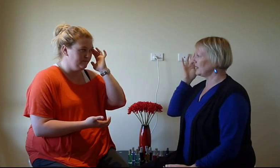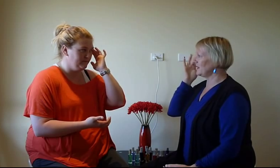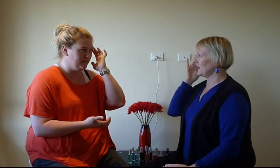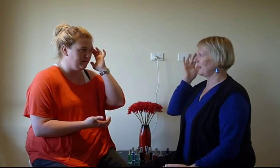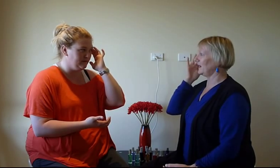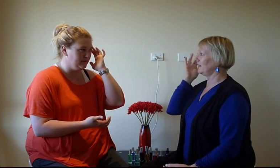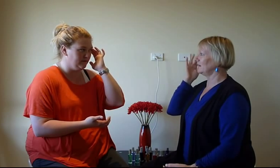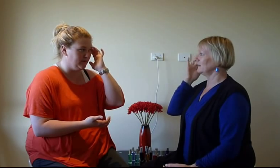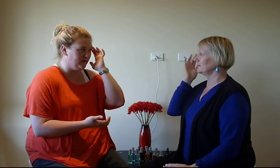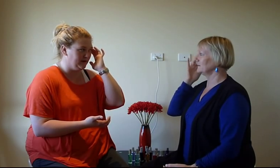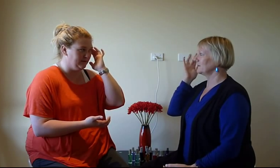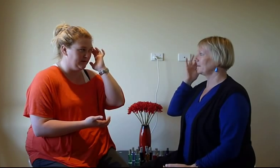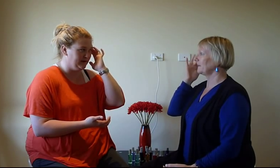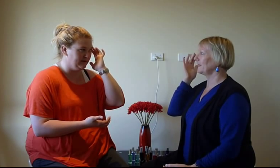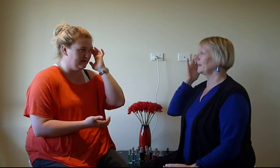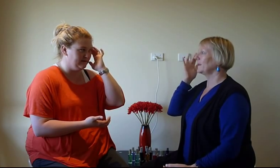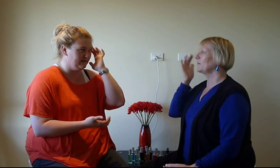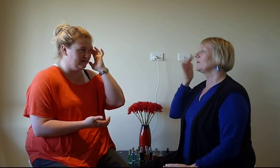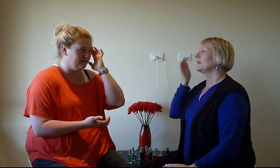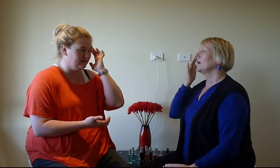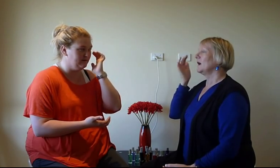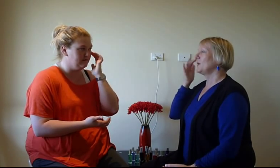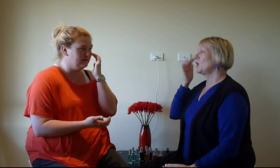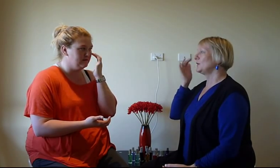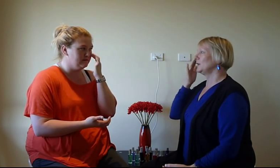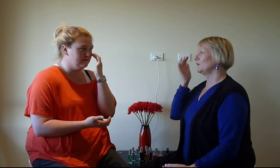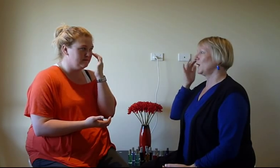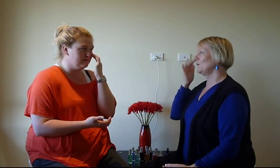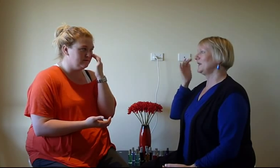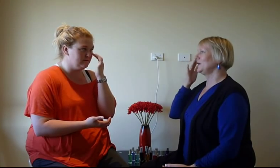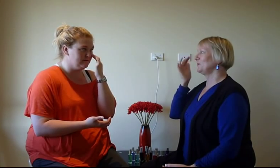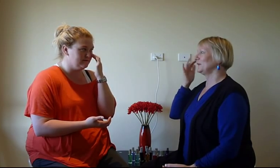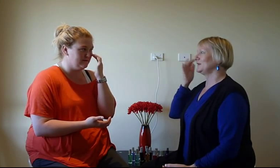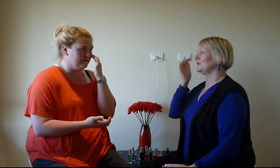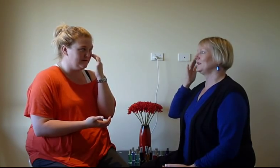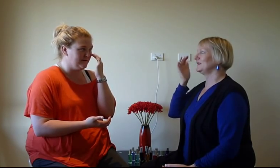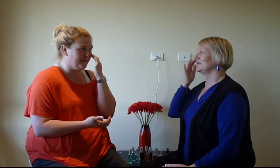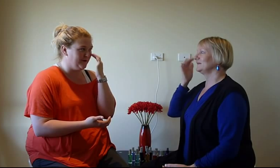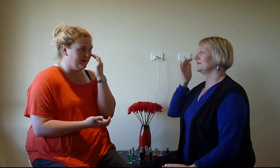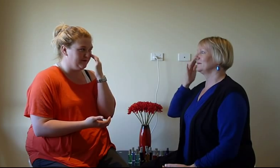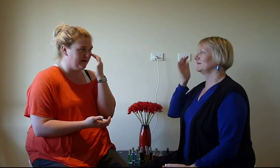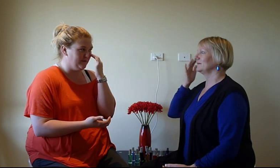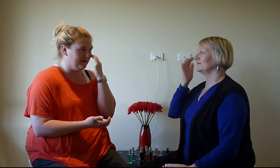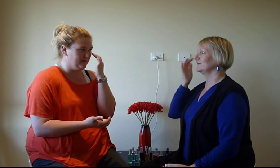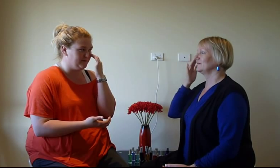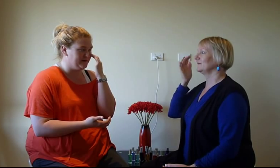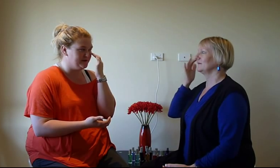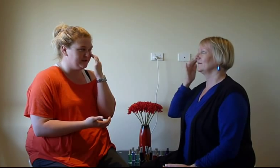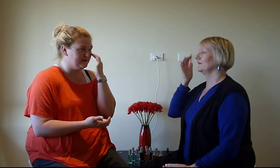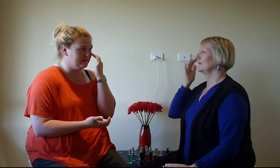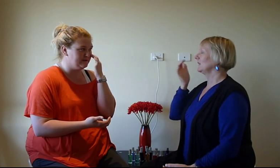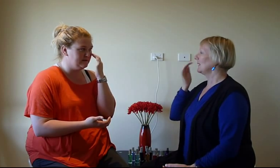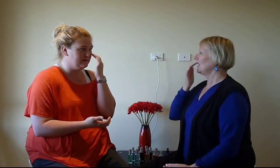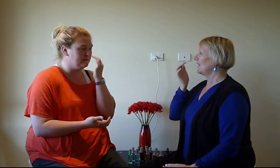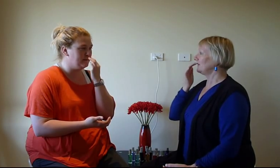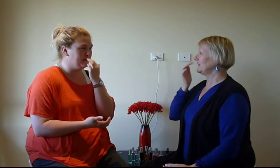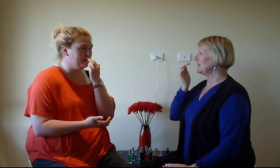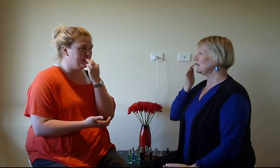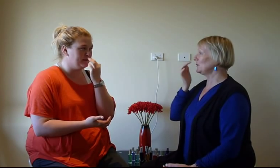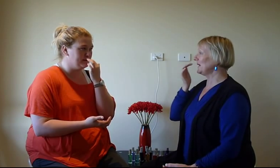it in my hand. I'm holding it right where the operation is. I feel a little bit